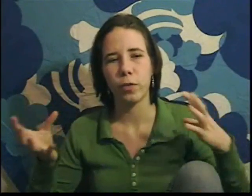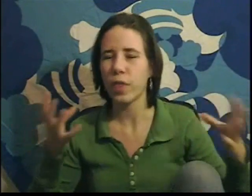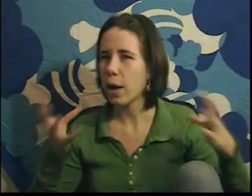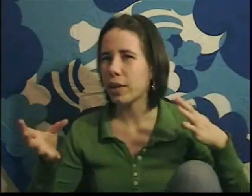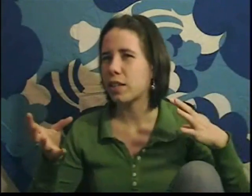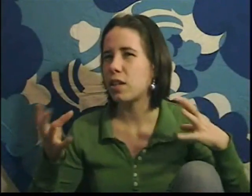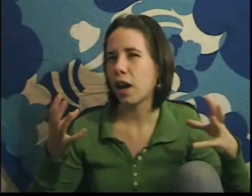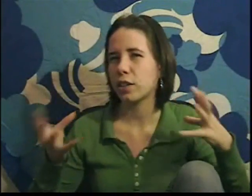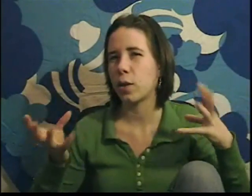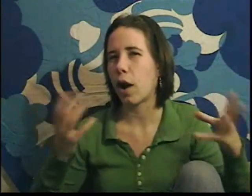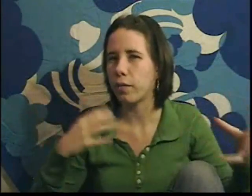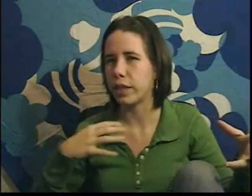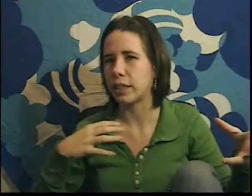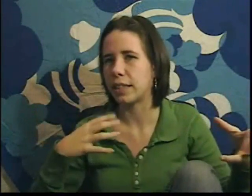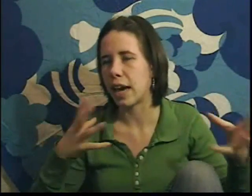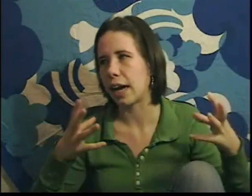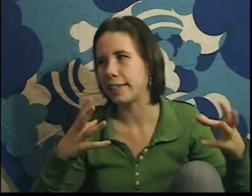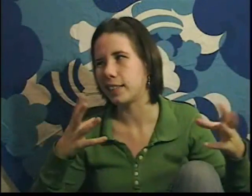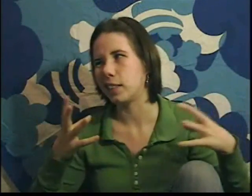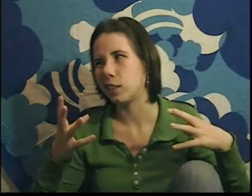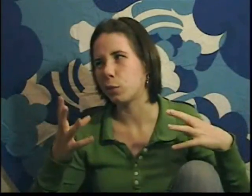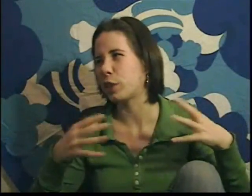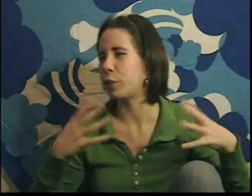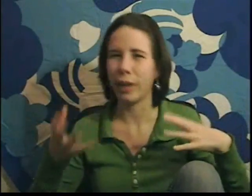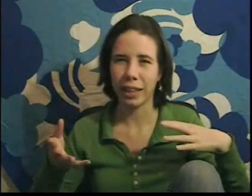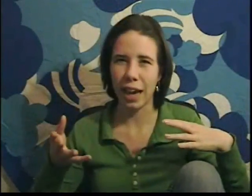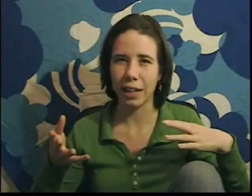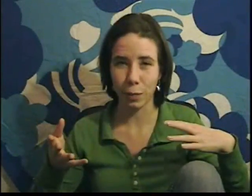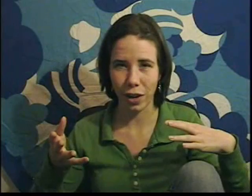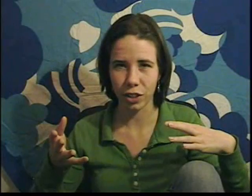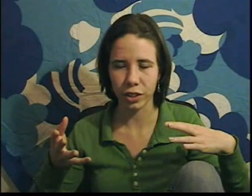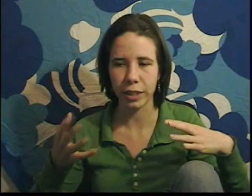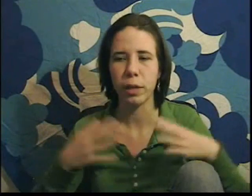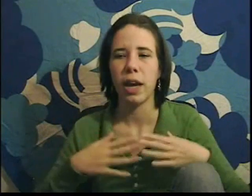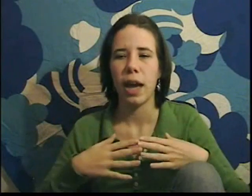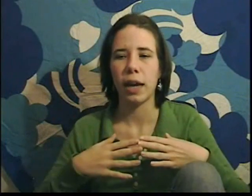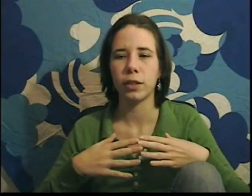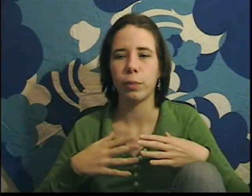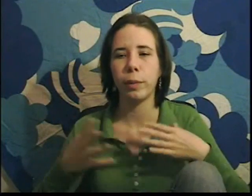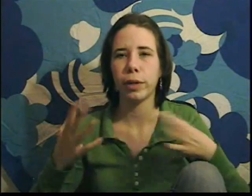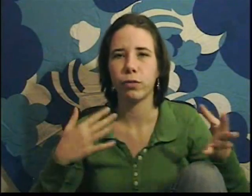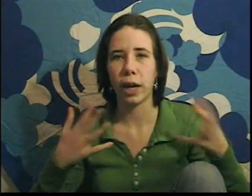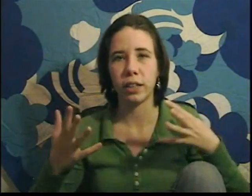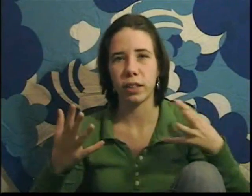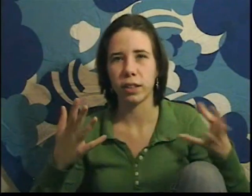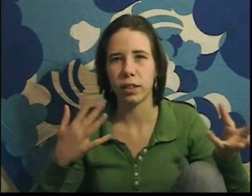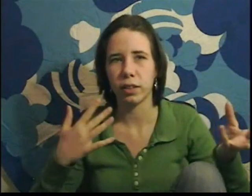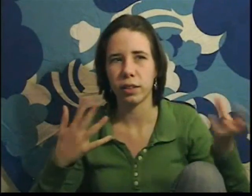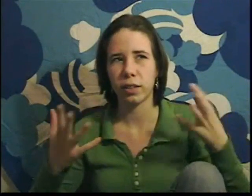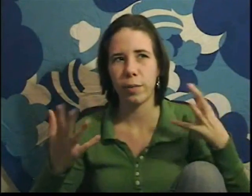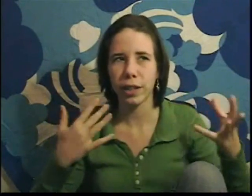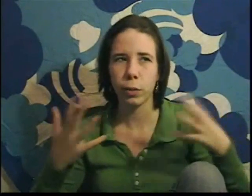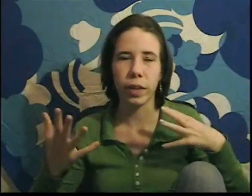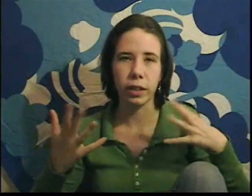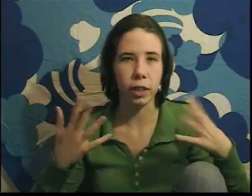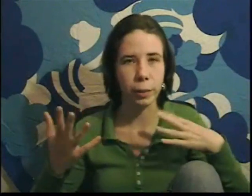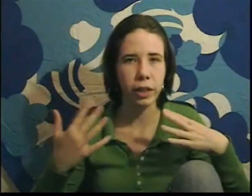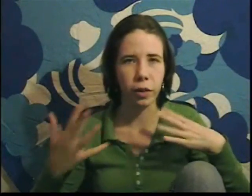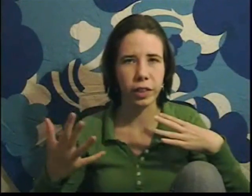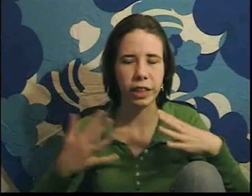For that one, it's not so obvious that we should pick that as a postulate. And so people have tried to mess with it a little bit over